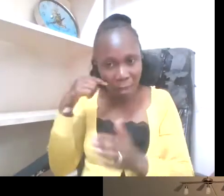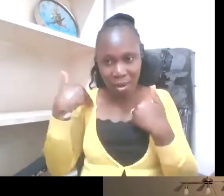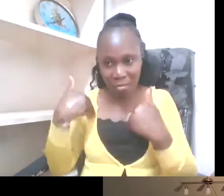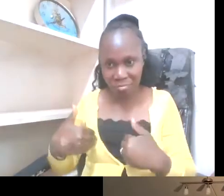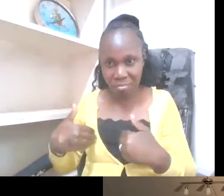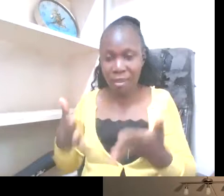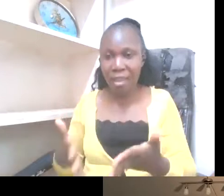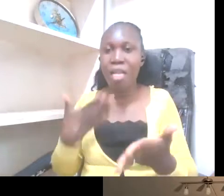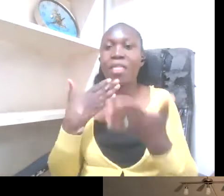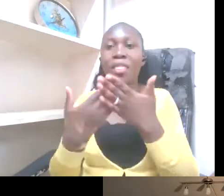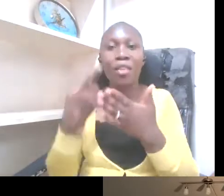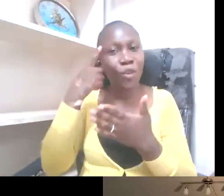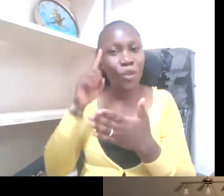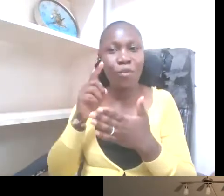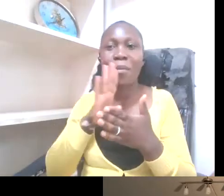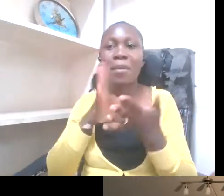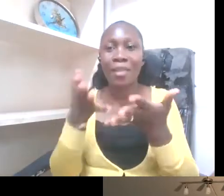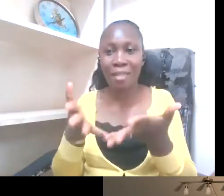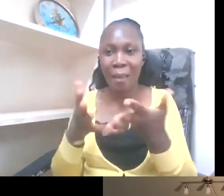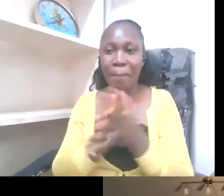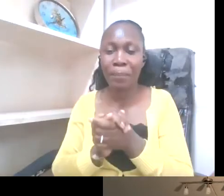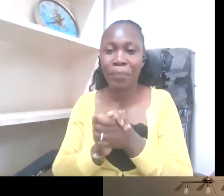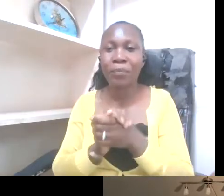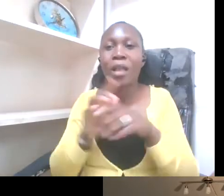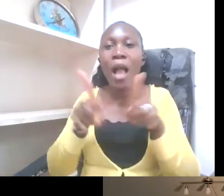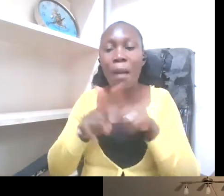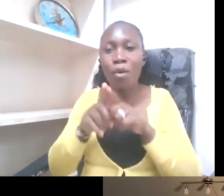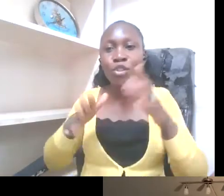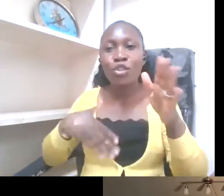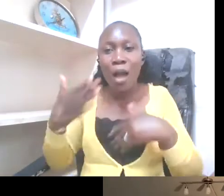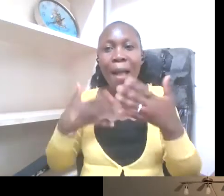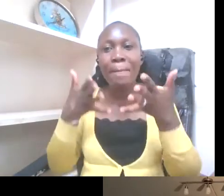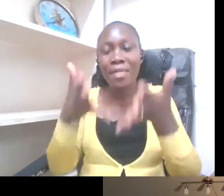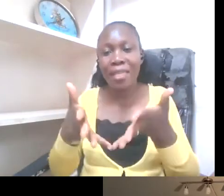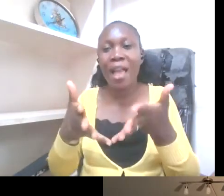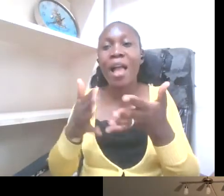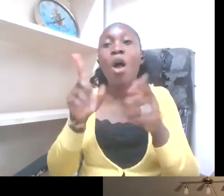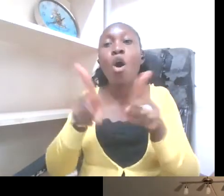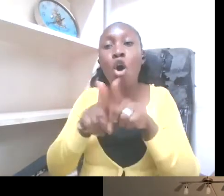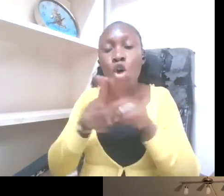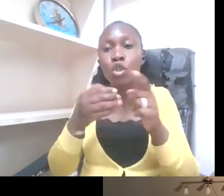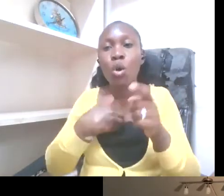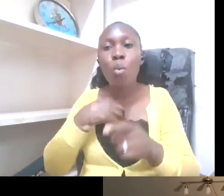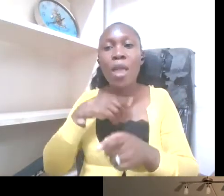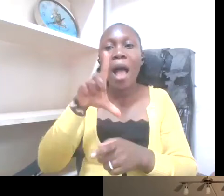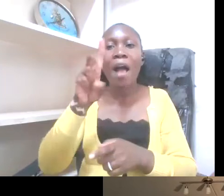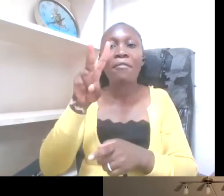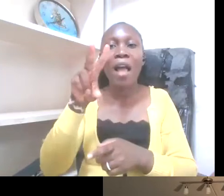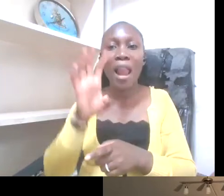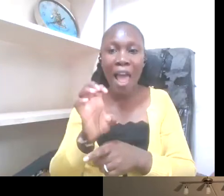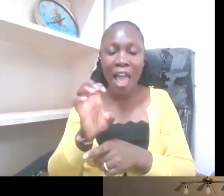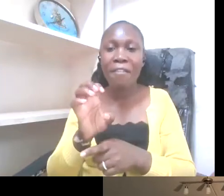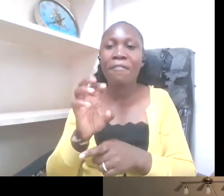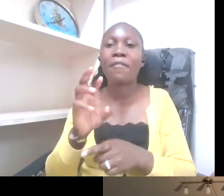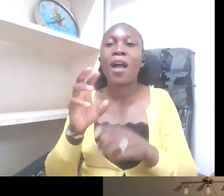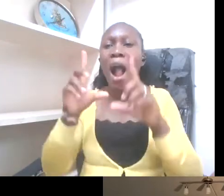thanks for joining us. Yes, and I'm glad she's here live. Nowadays, there's also live remote captioning. She doesn't have to be here. She